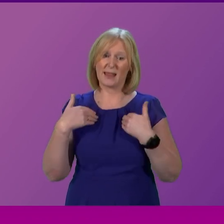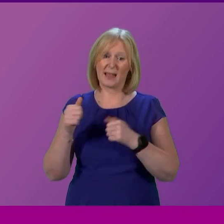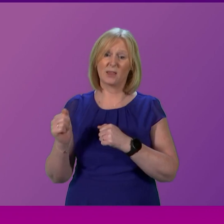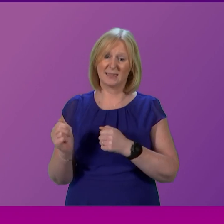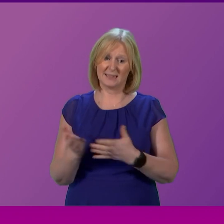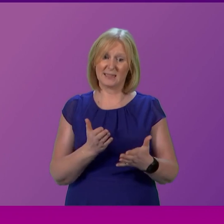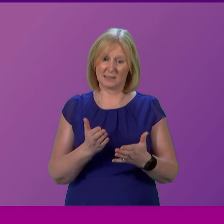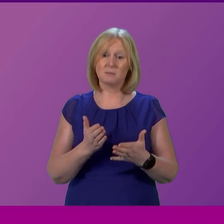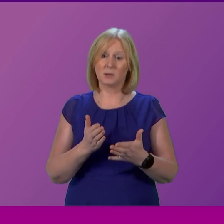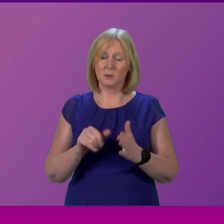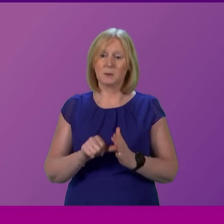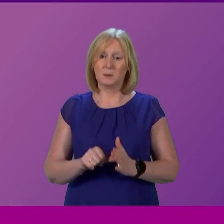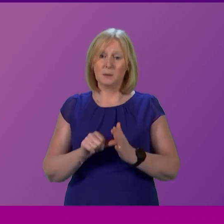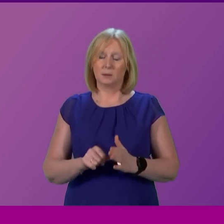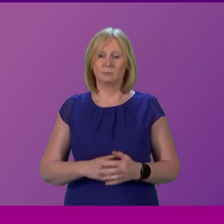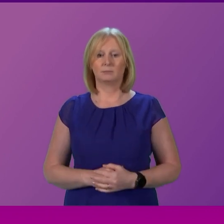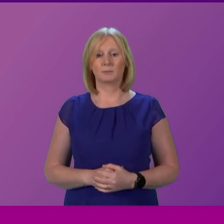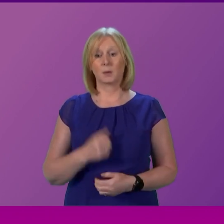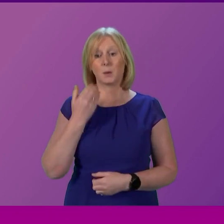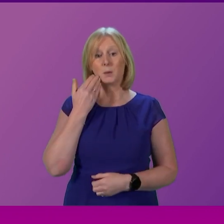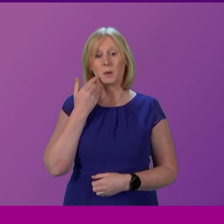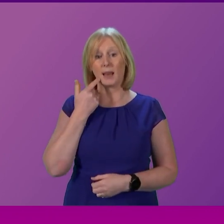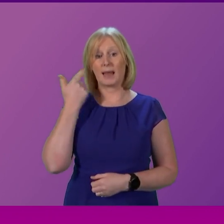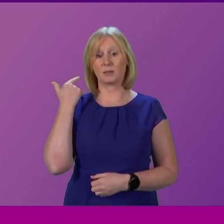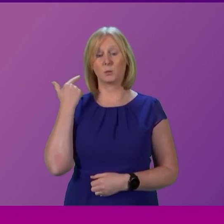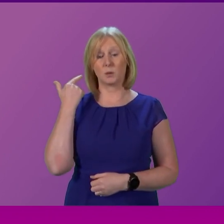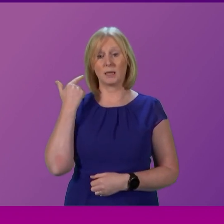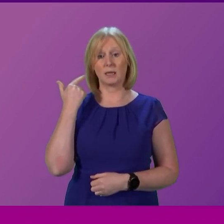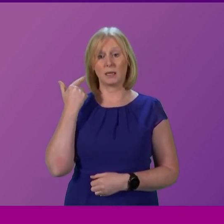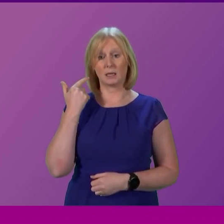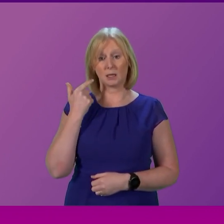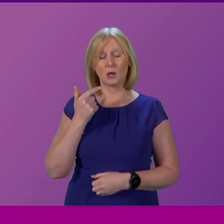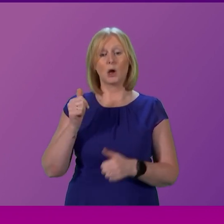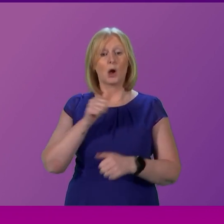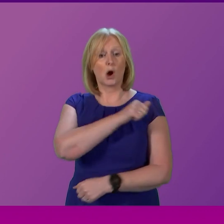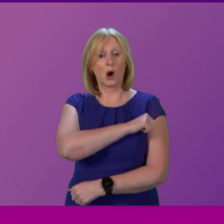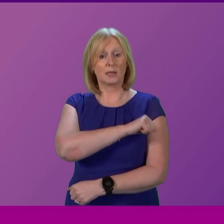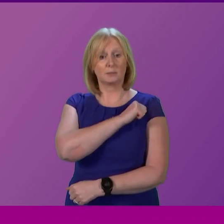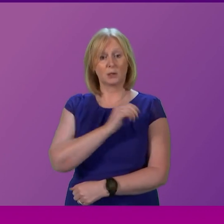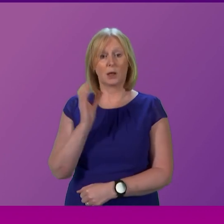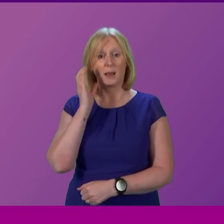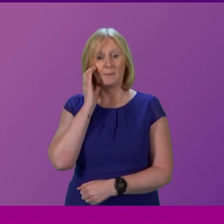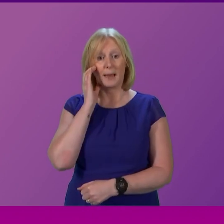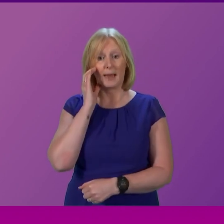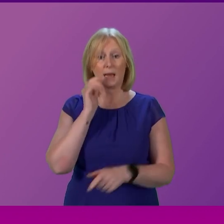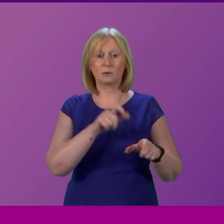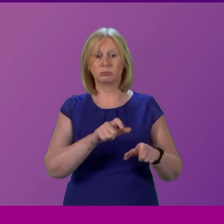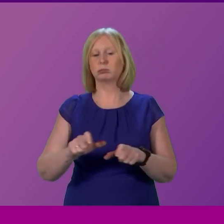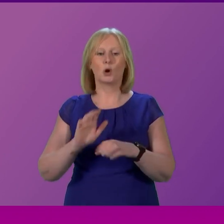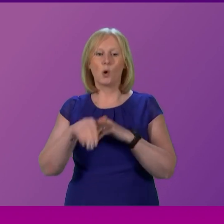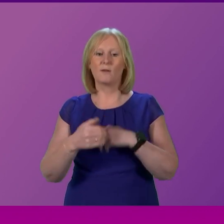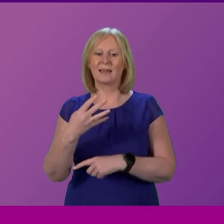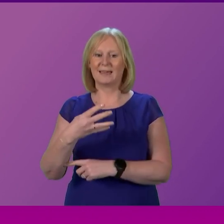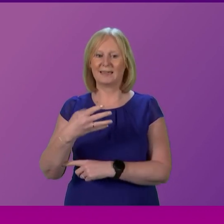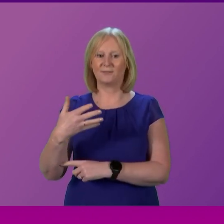week, latest management information showed that hospital bed occupancy across Scotland was over 95 per cent.